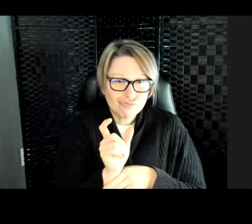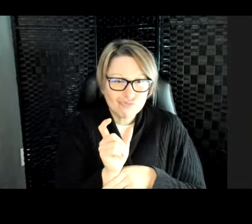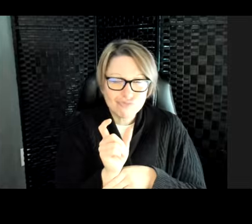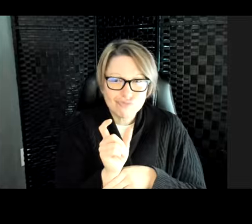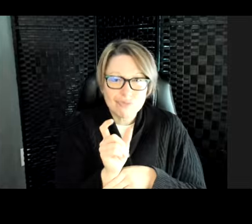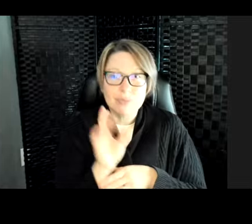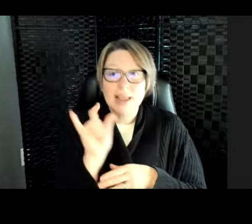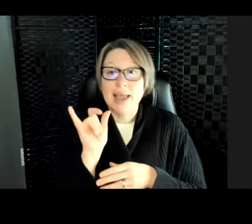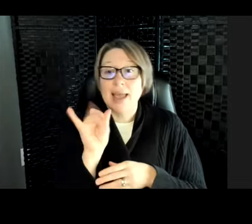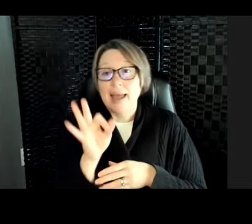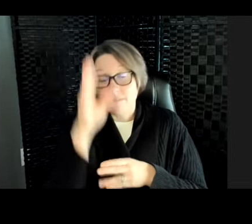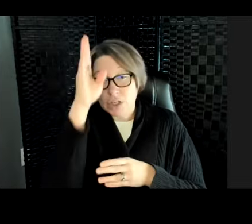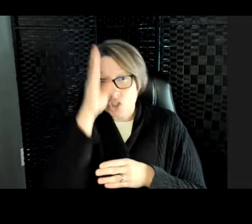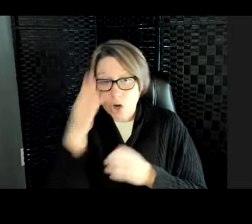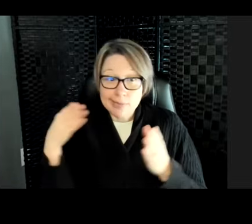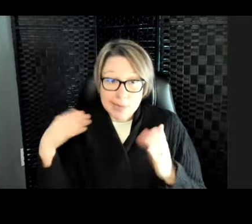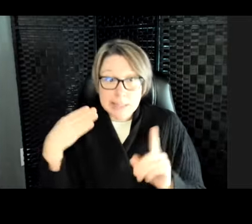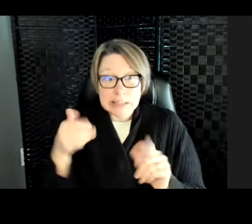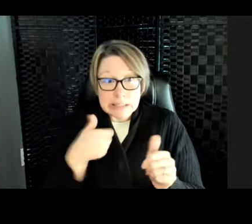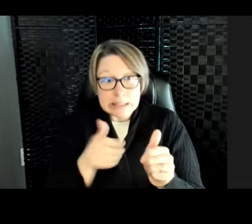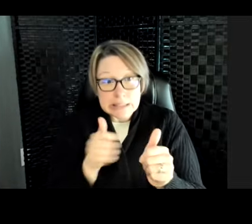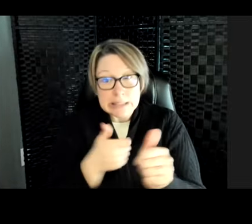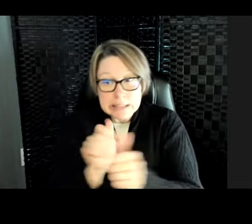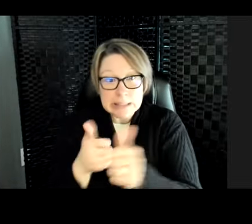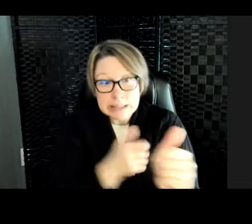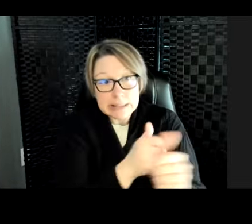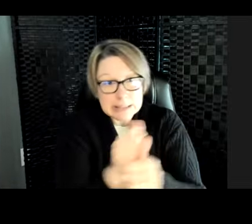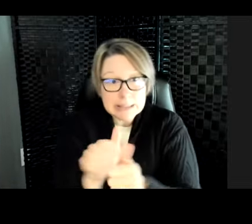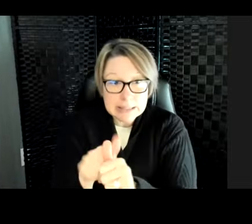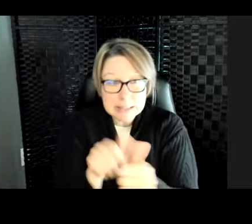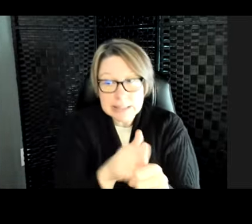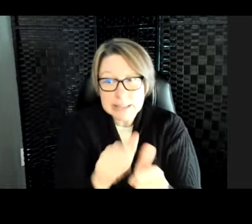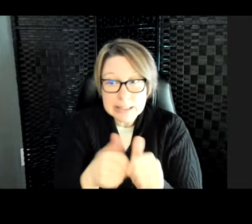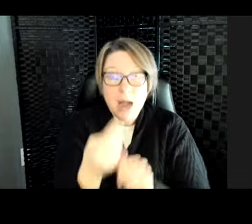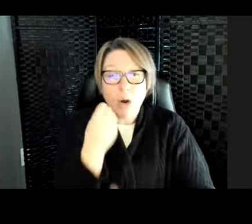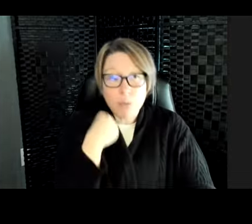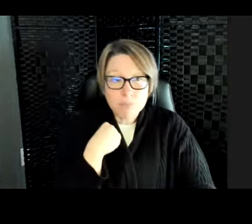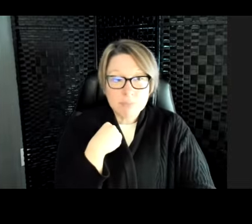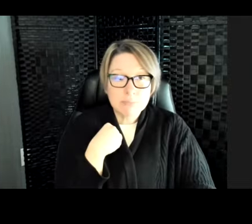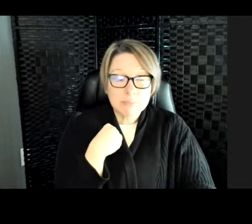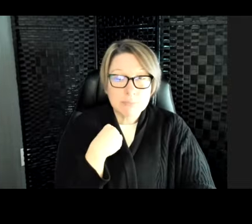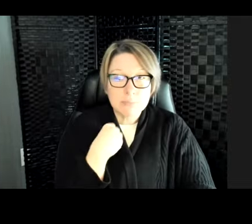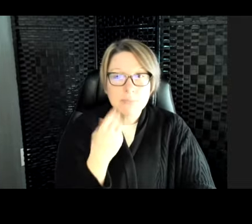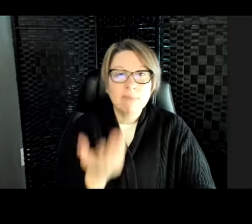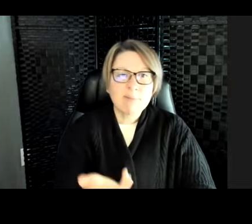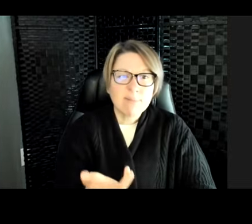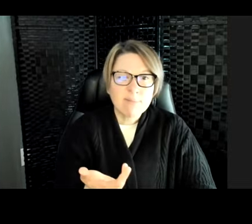chases a fish all the way around the tank and then finally catches it and eats it, well, the shark might have used more energy